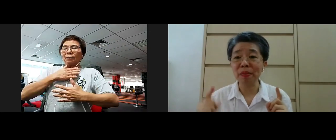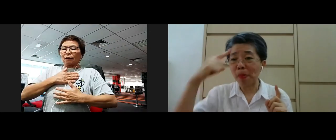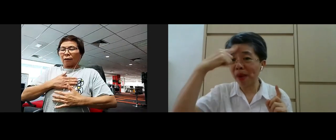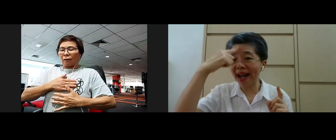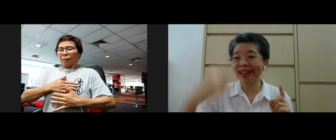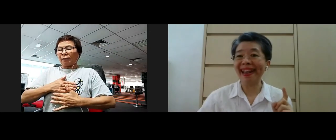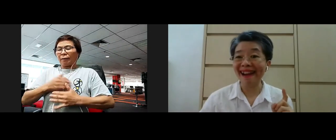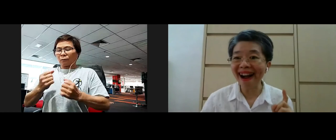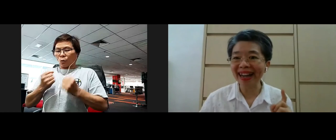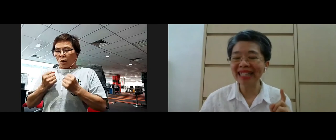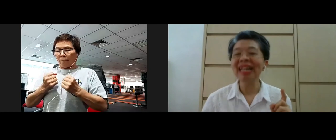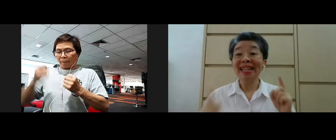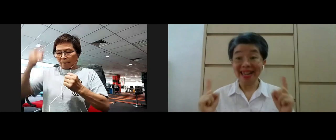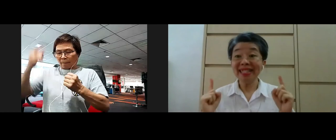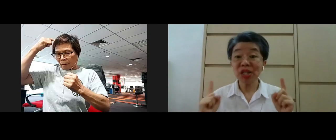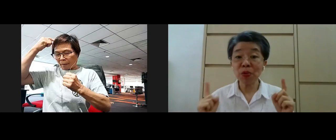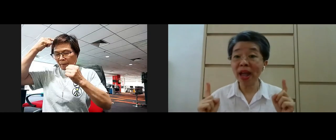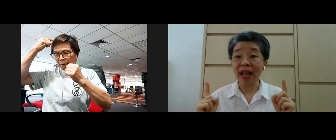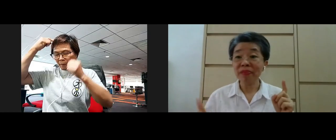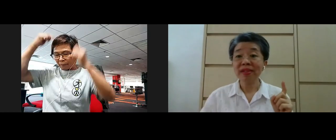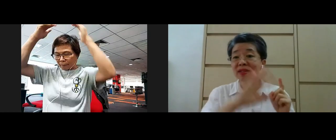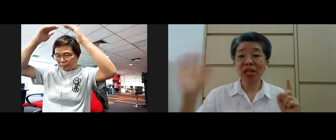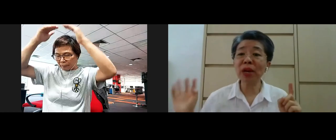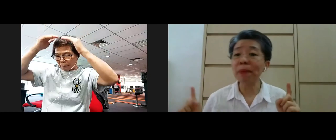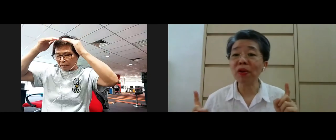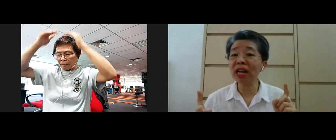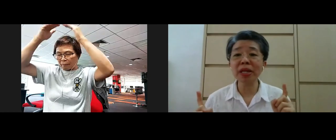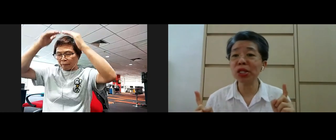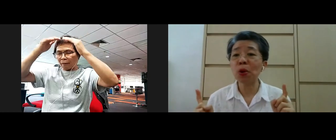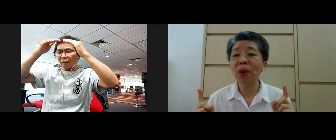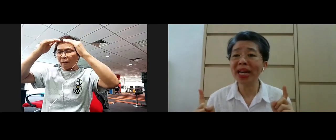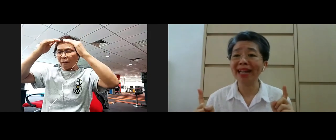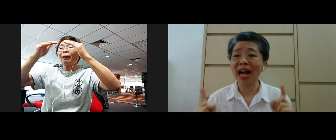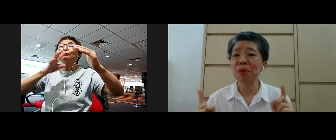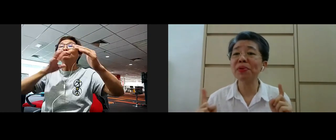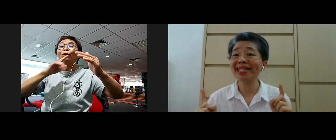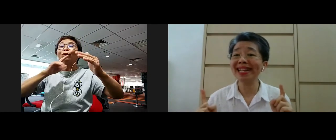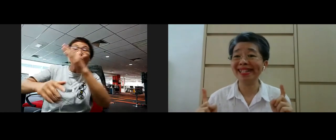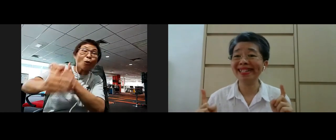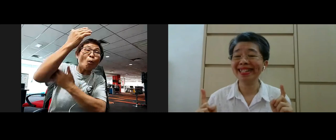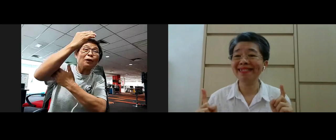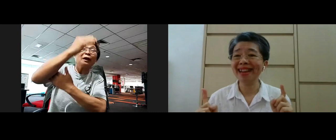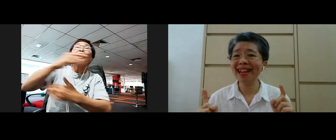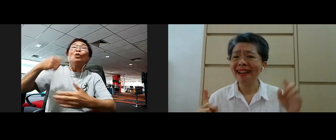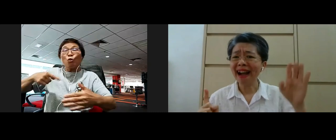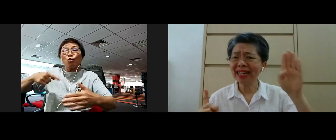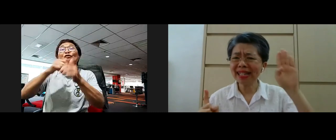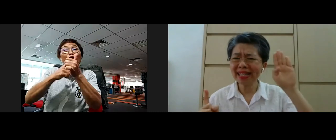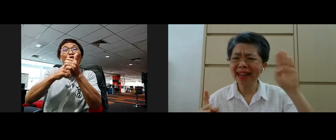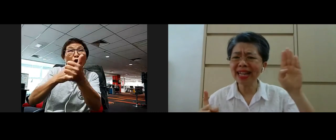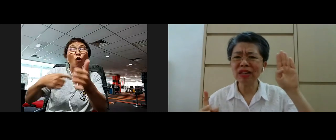stable mind and heart yeah that's where that's what I'm talking about this whole morning our practice right